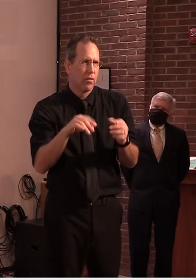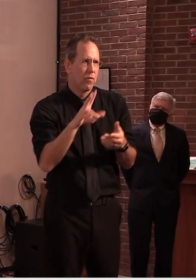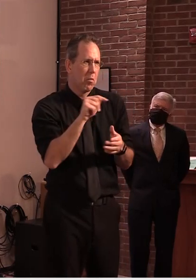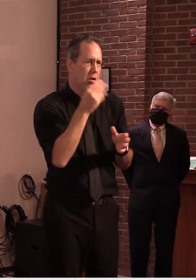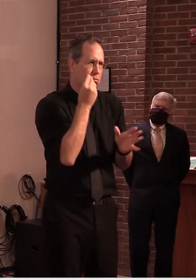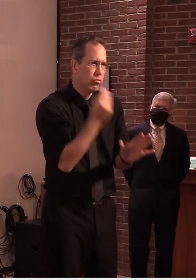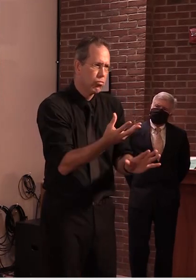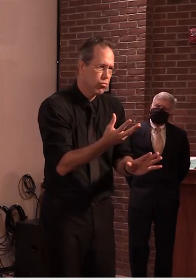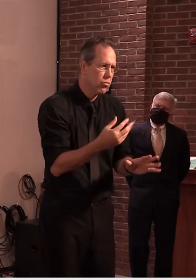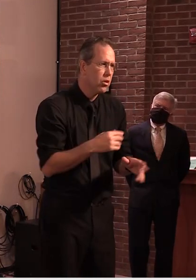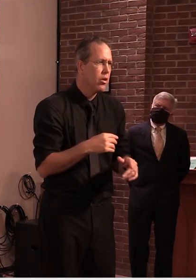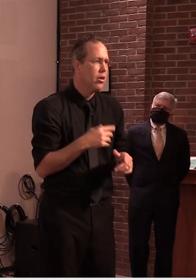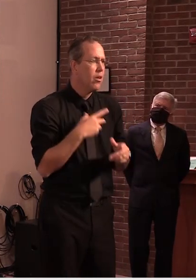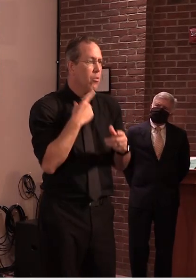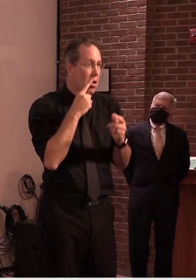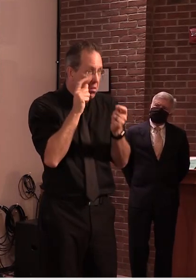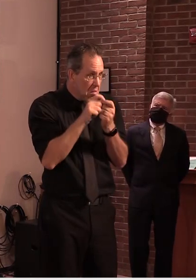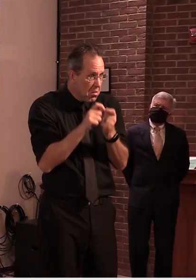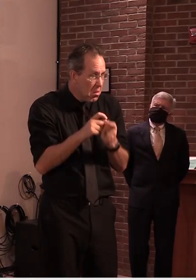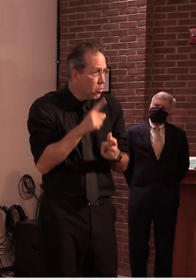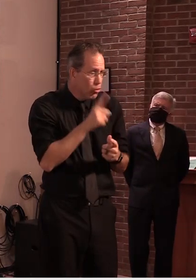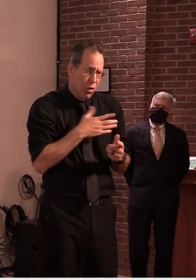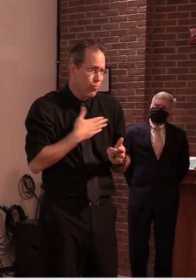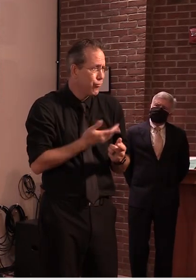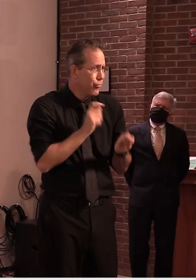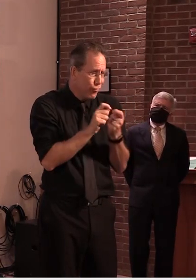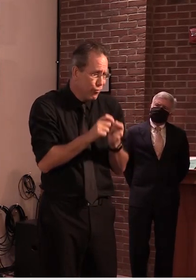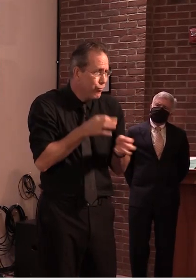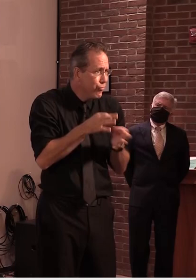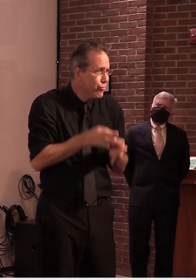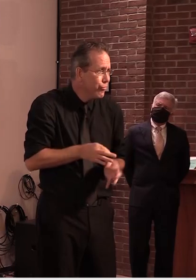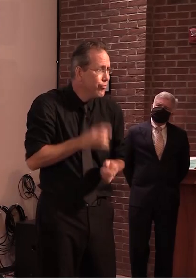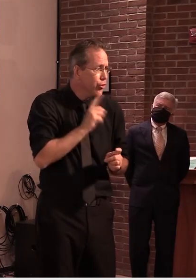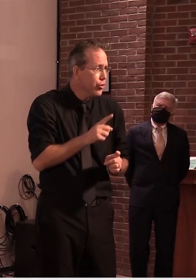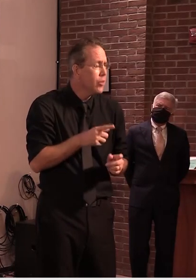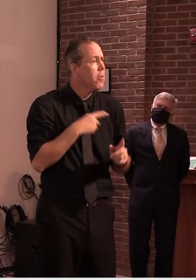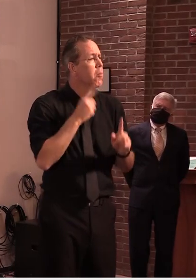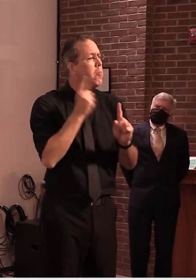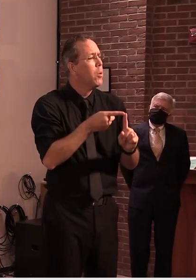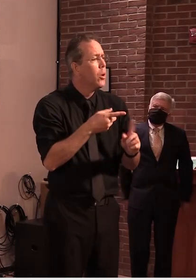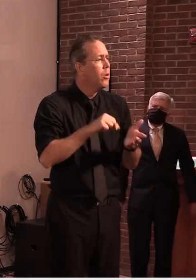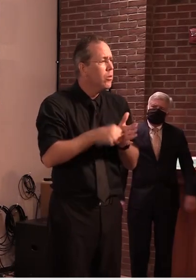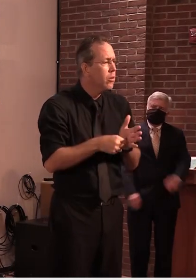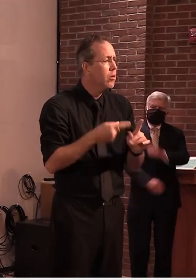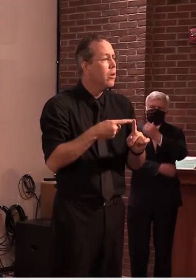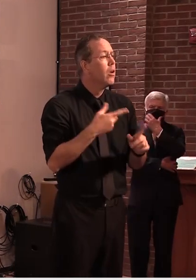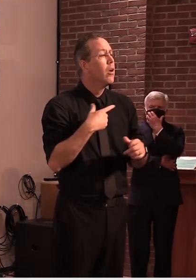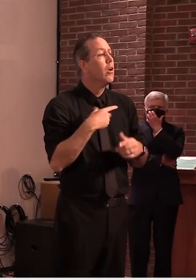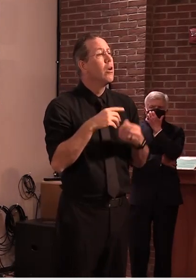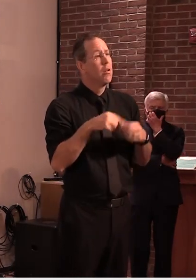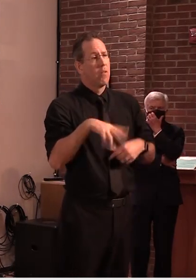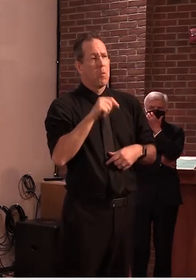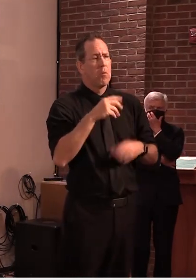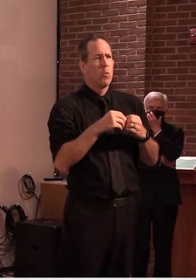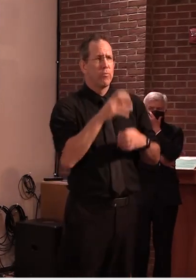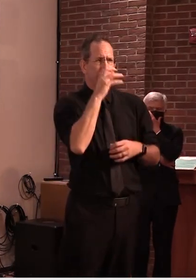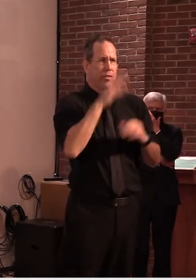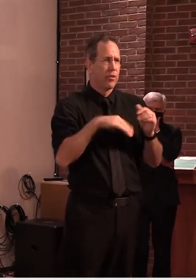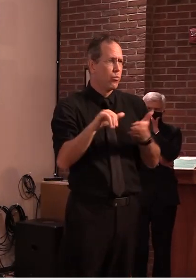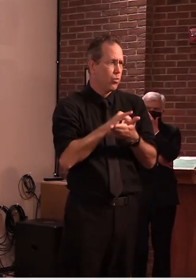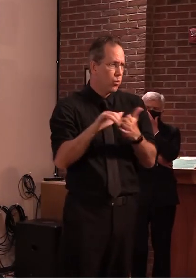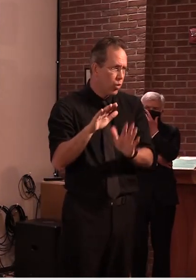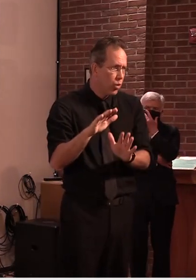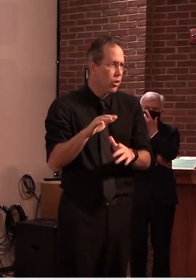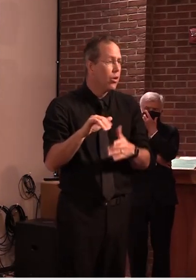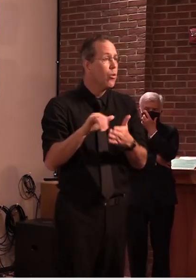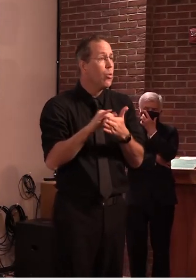calculations if you want but you know i think i think maybe just there's always usually confusion about whether certain numbers are you know